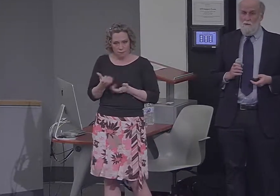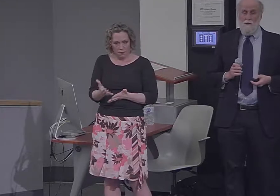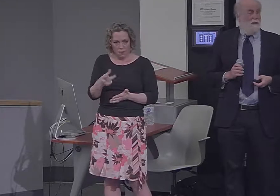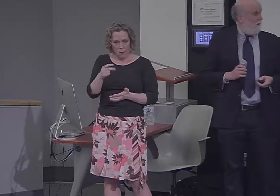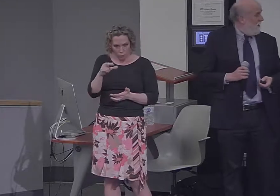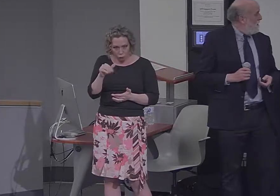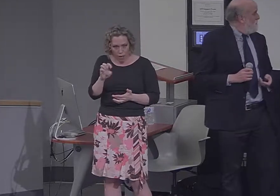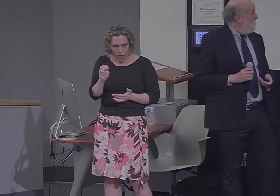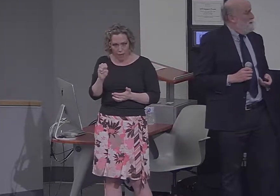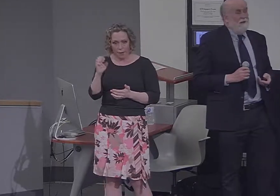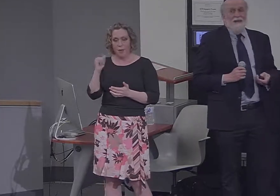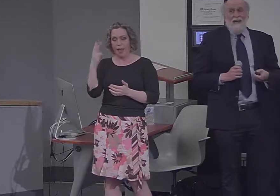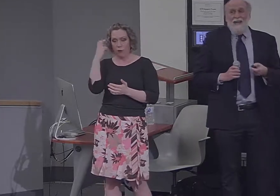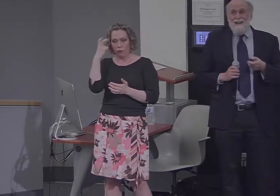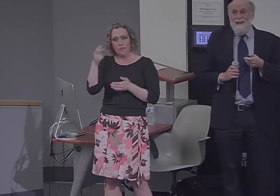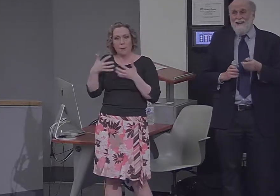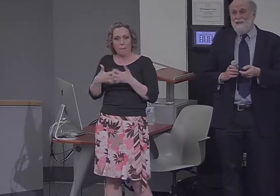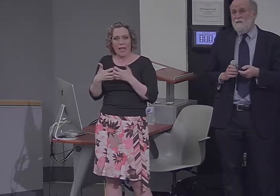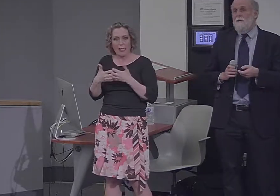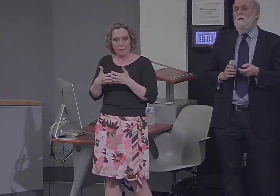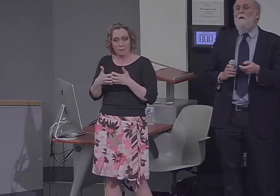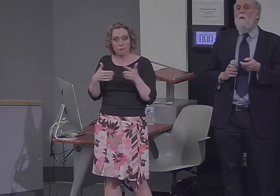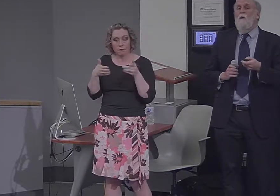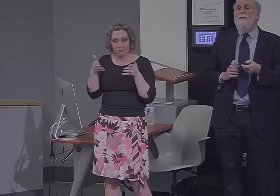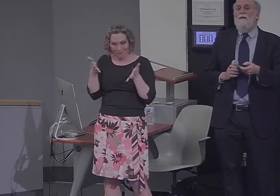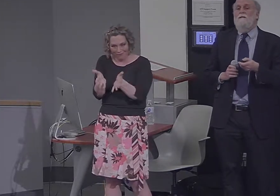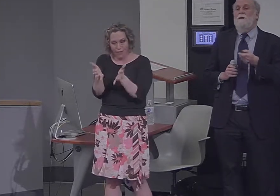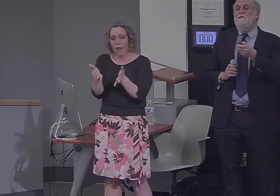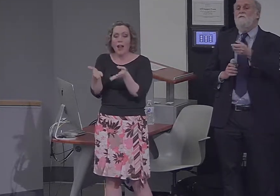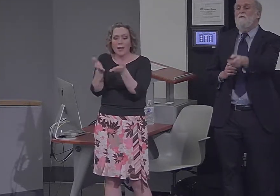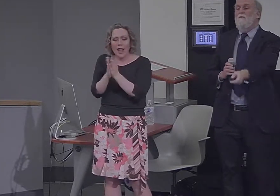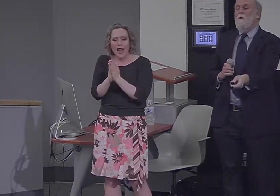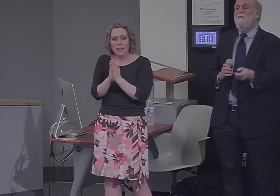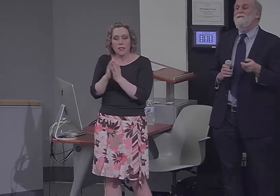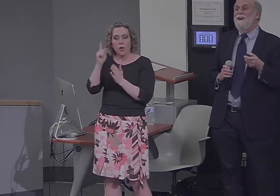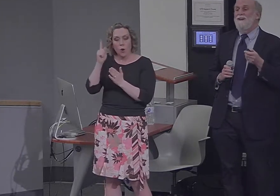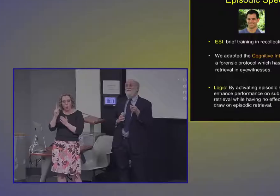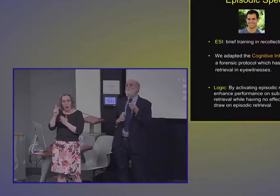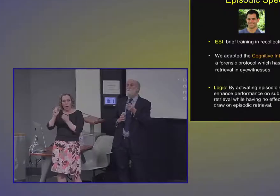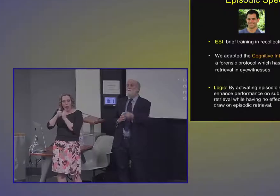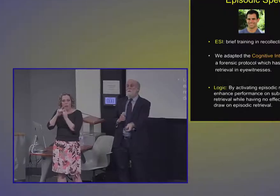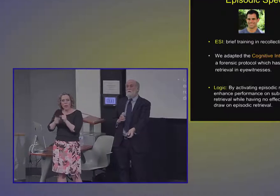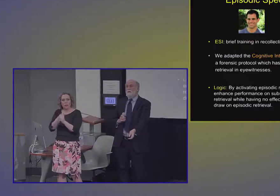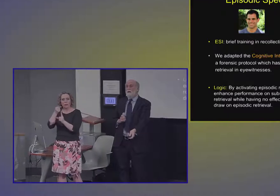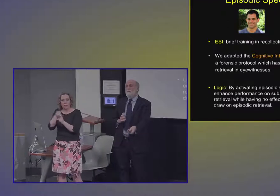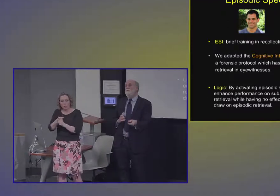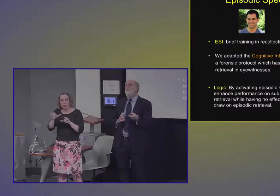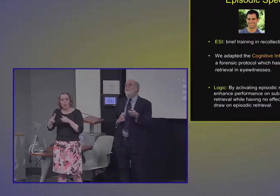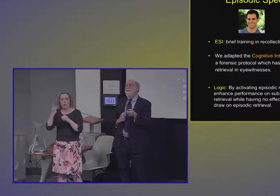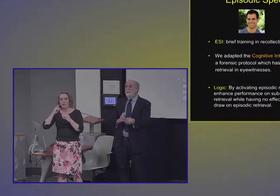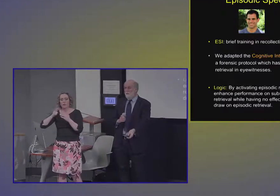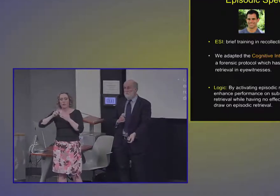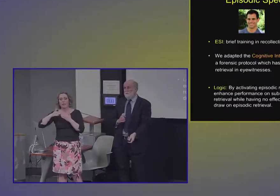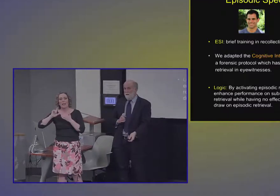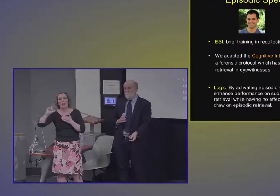mechanisms and ask what that does to performance on subsequent tasks, on later tasks.